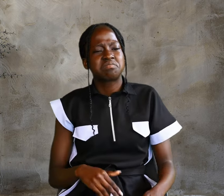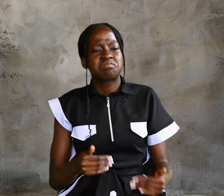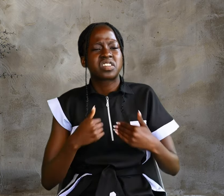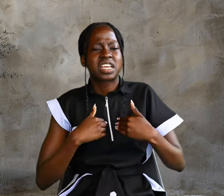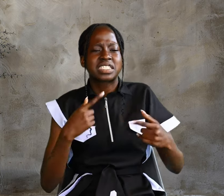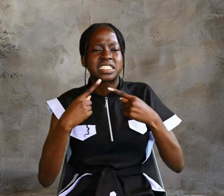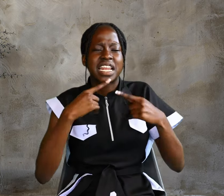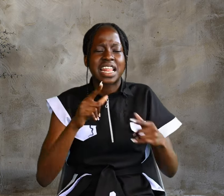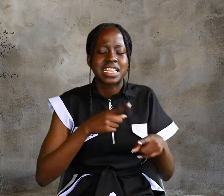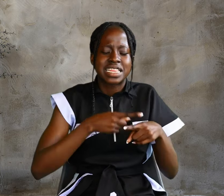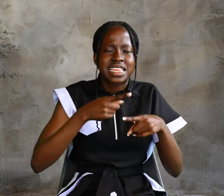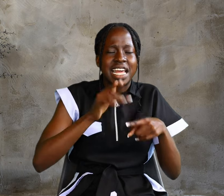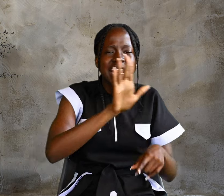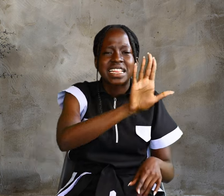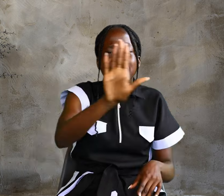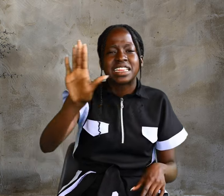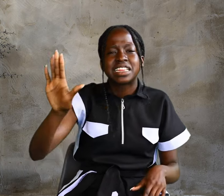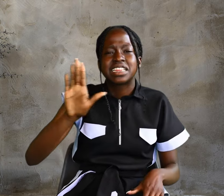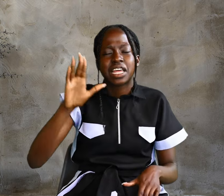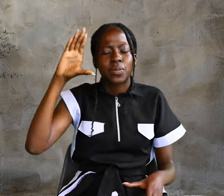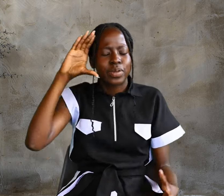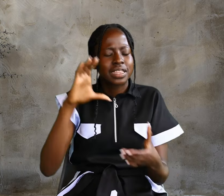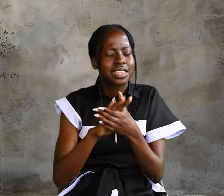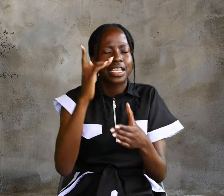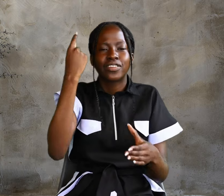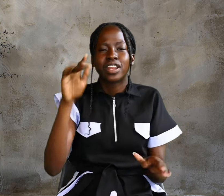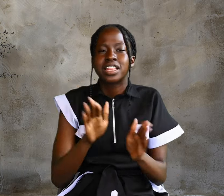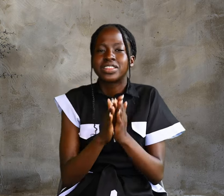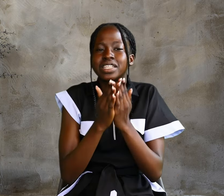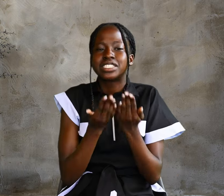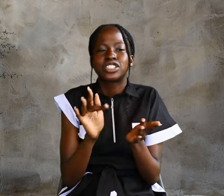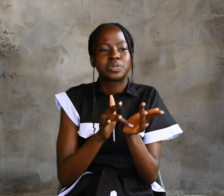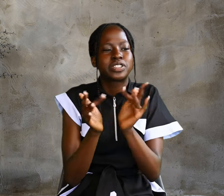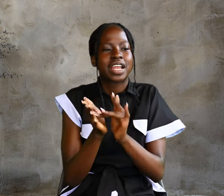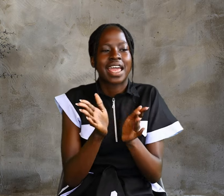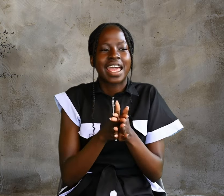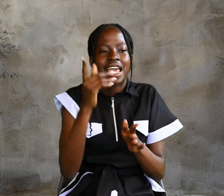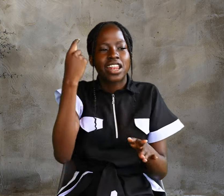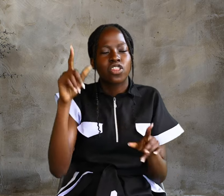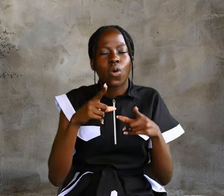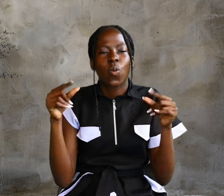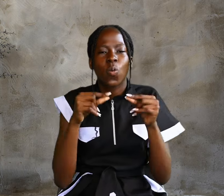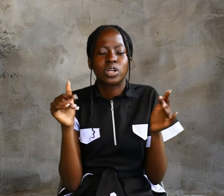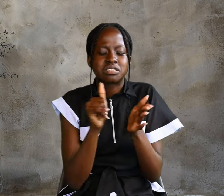believed The scripture And the words That Jesus Had spoken.